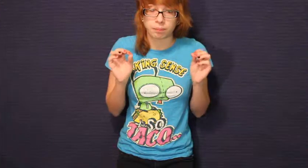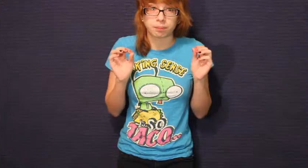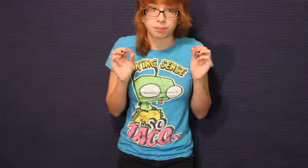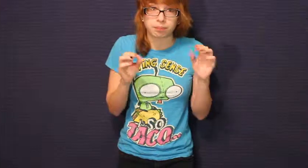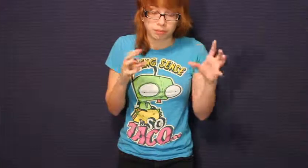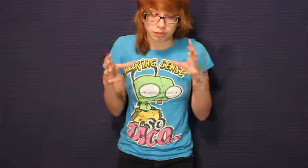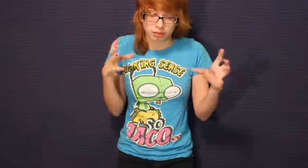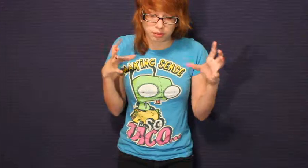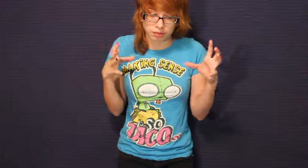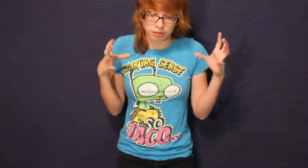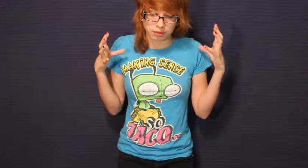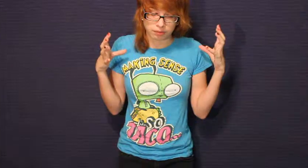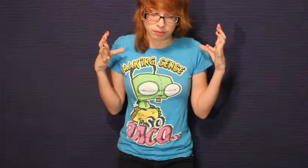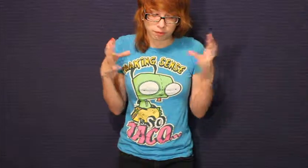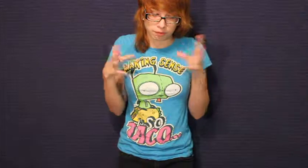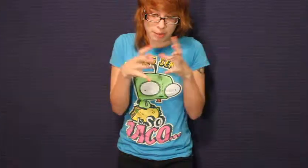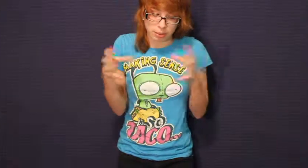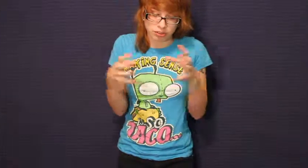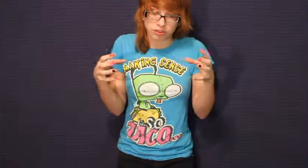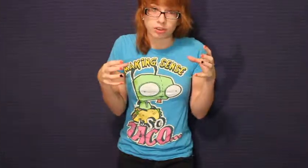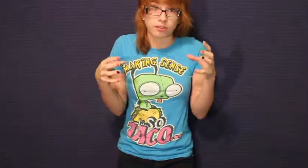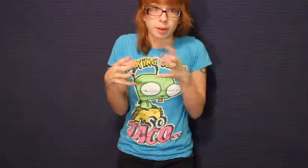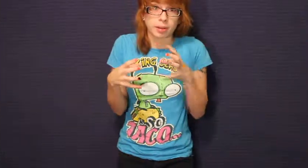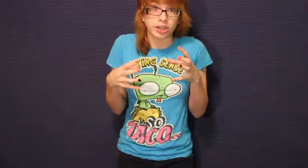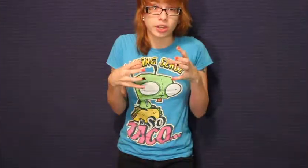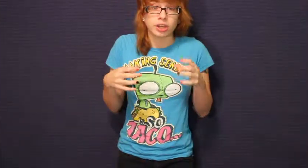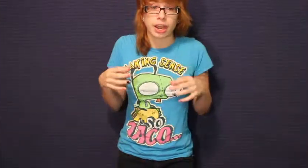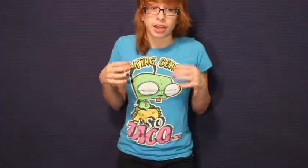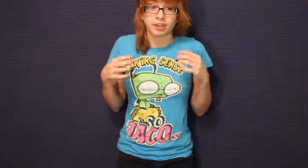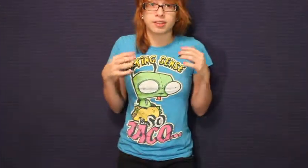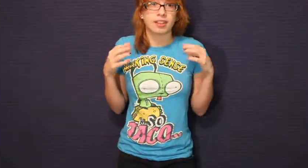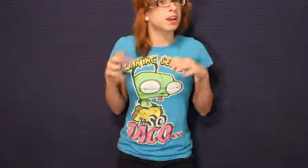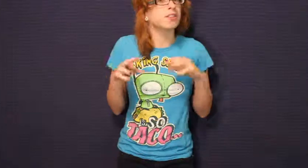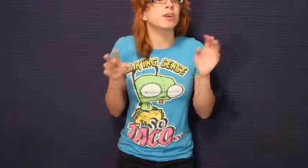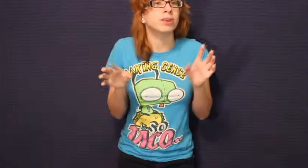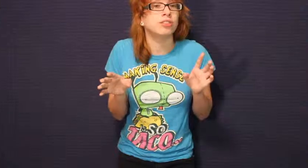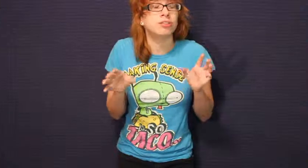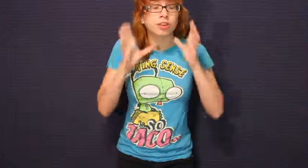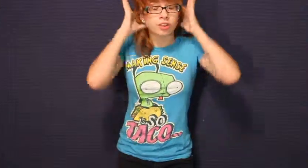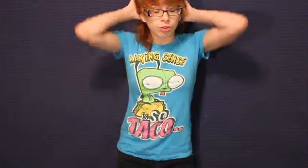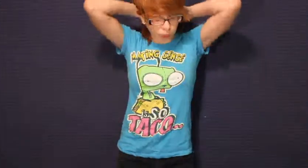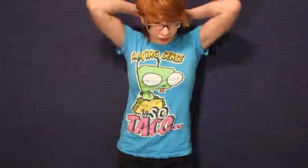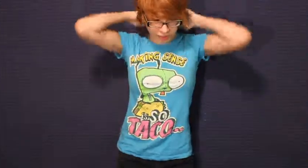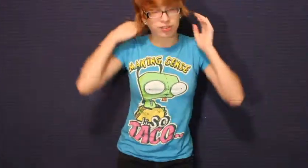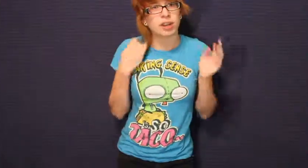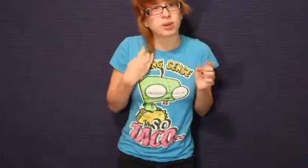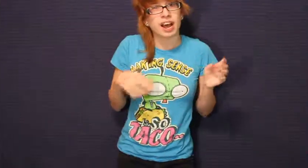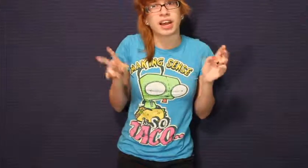members of the public and their reason for this was they were not